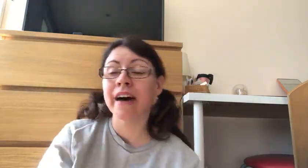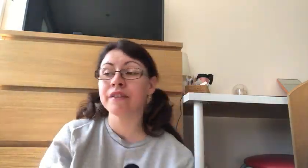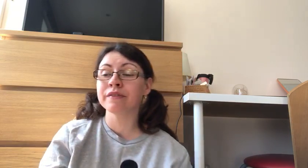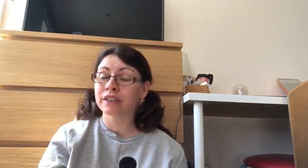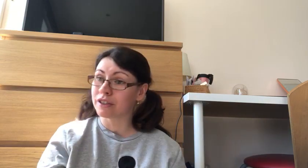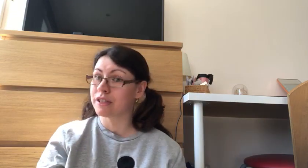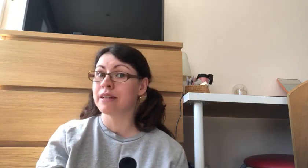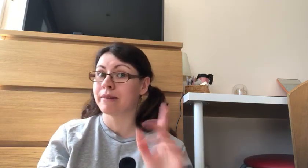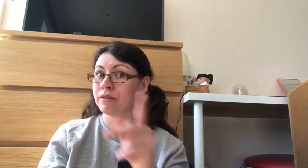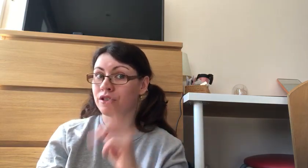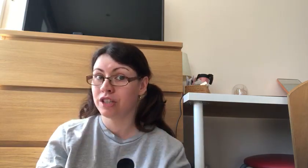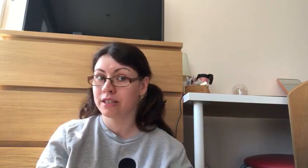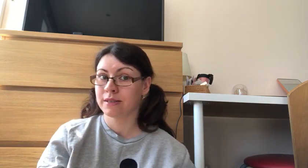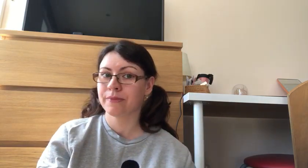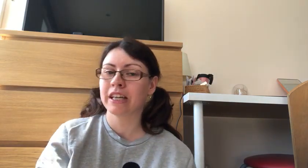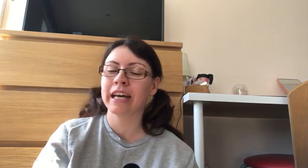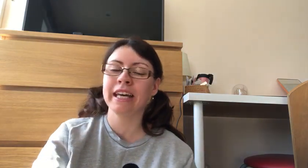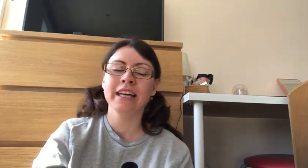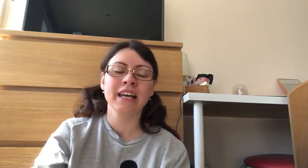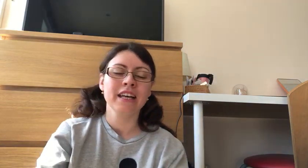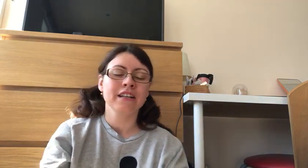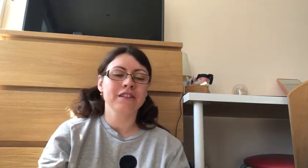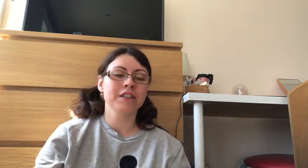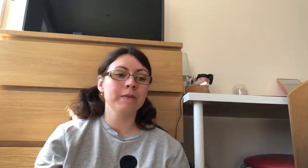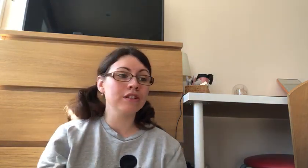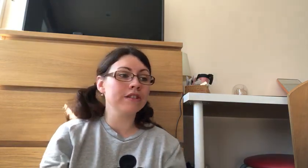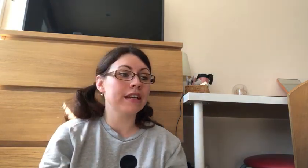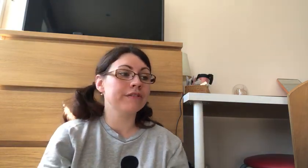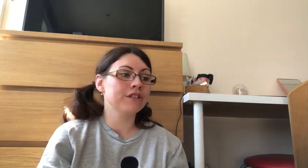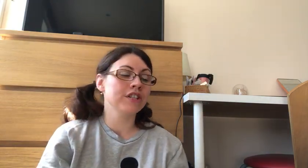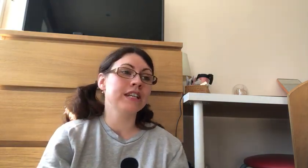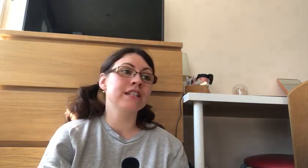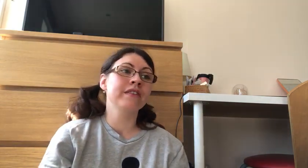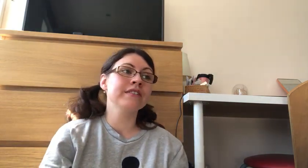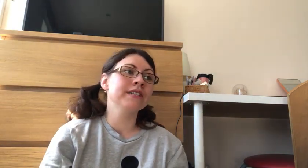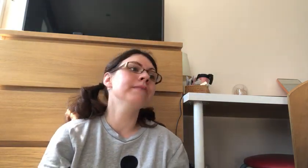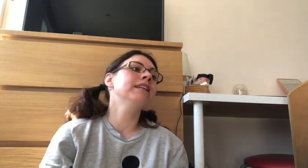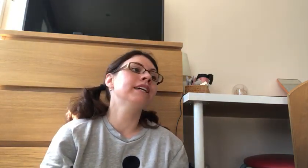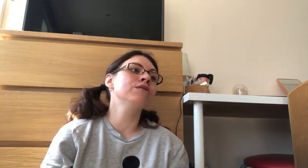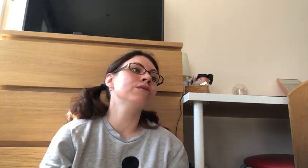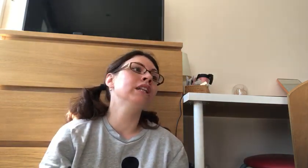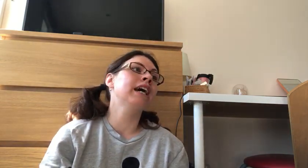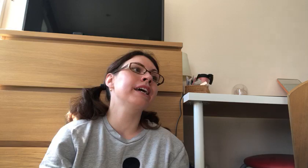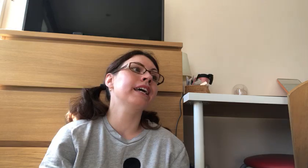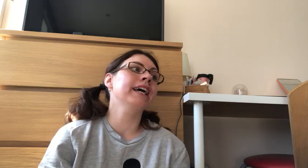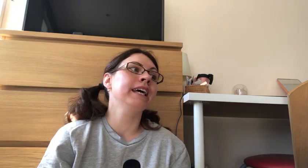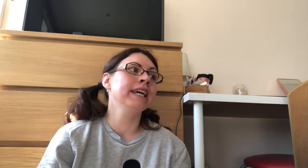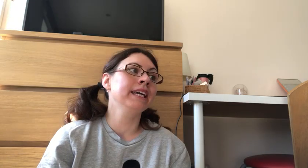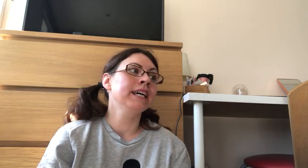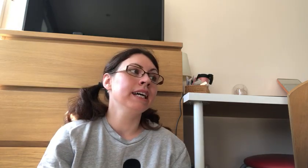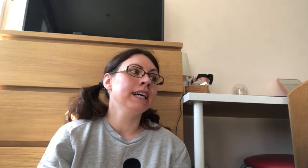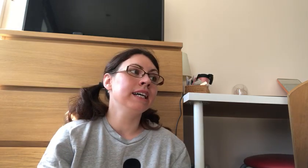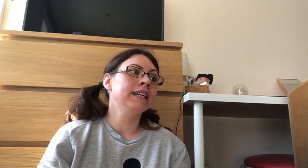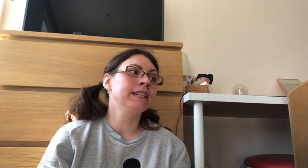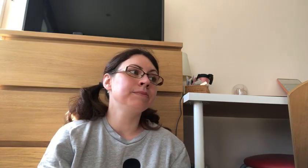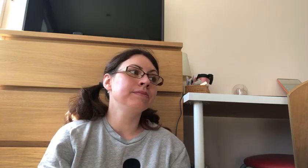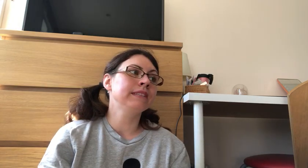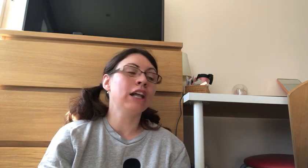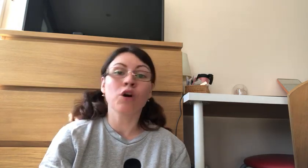haven't forgotten about cheetahs okay so the special sign for cheetah is very similar to like a um low